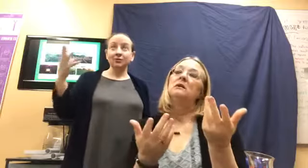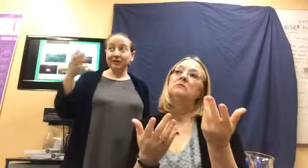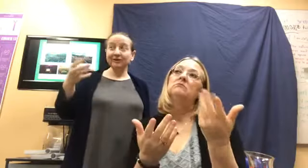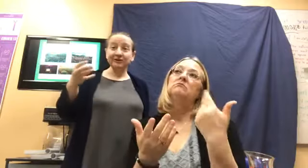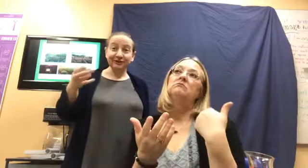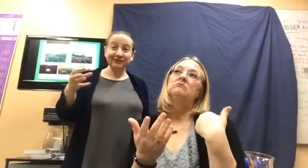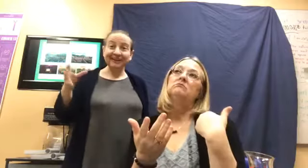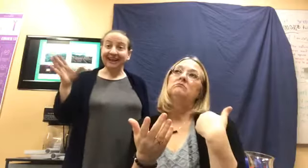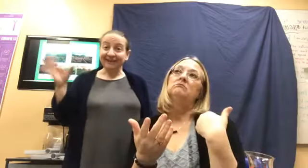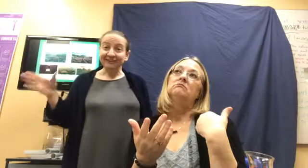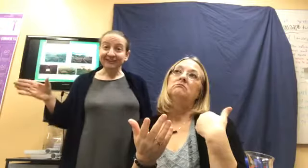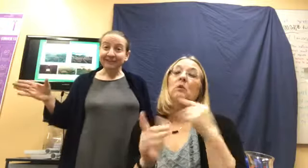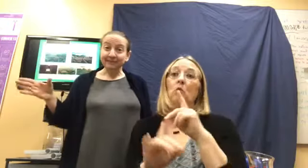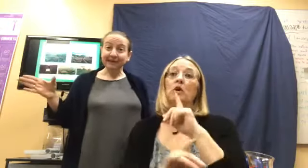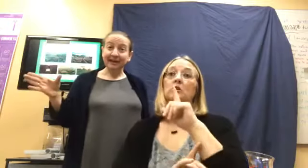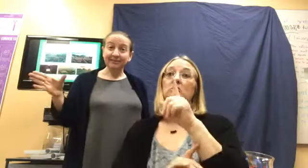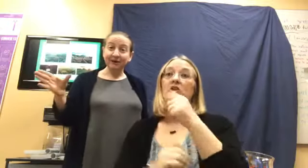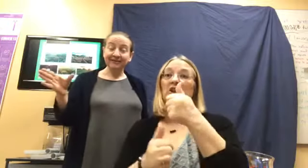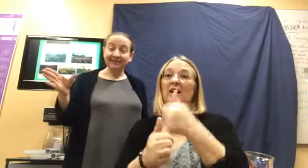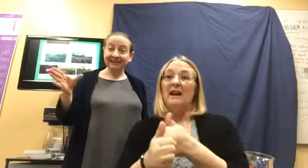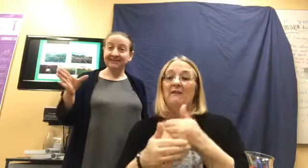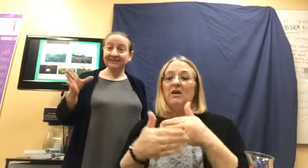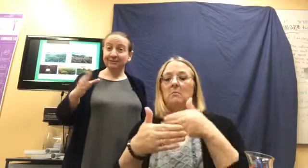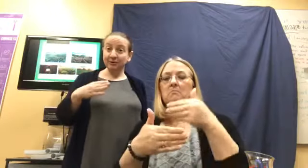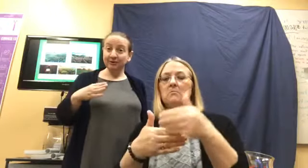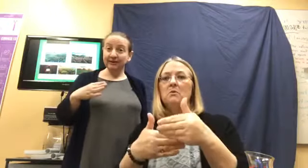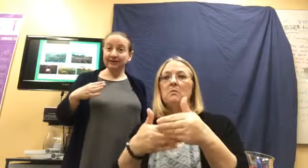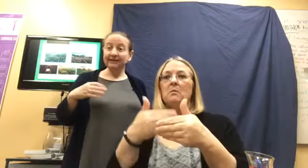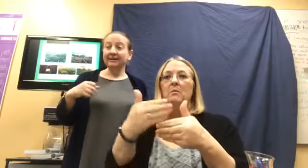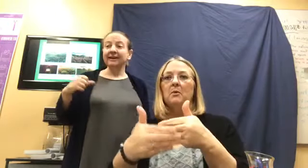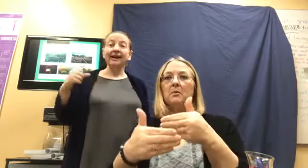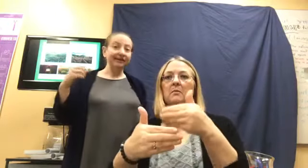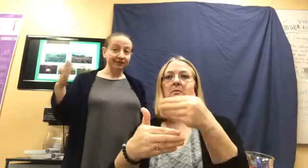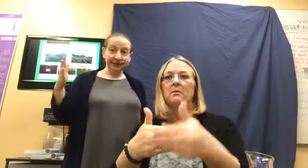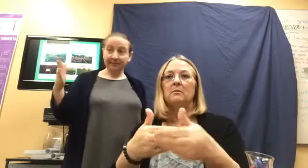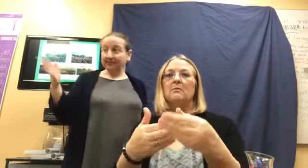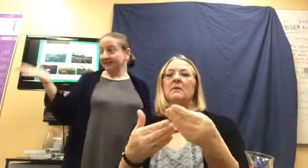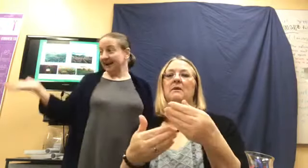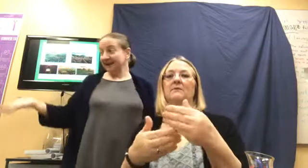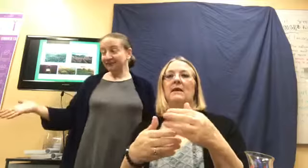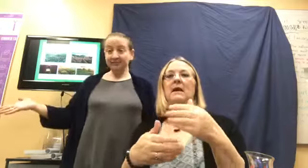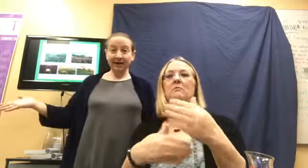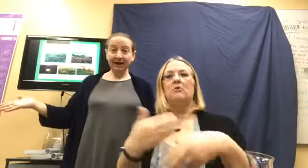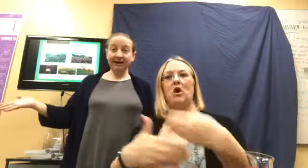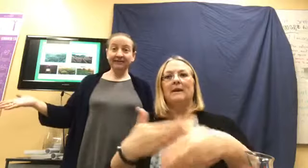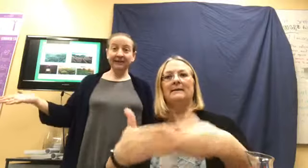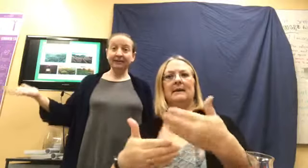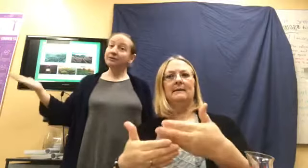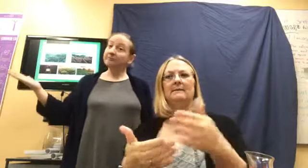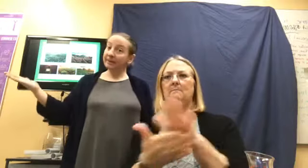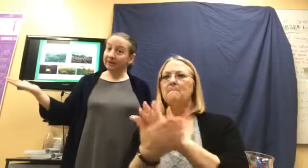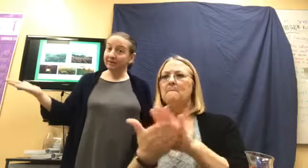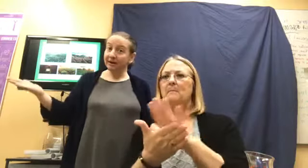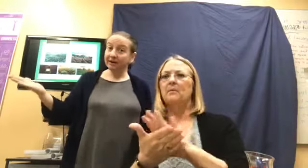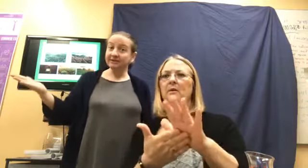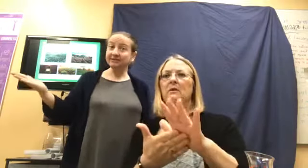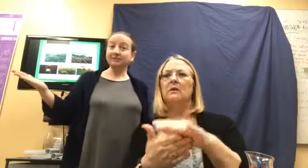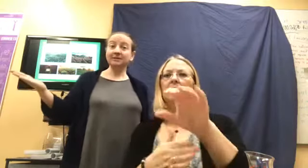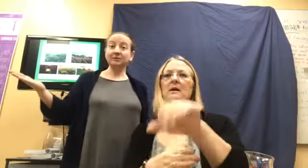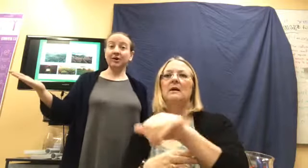we are sure that every step of that process is pure. Other companies have to buy their plant products from somewhere